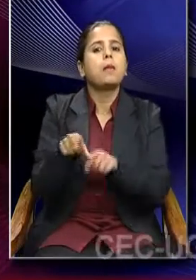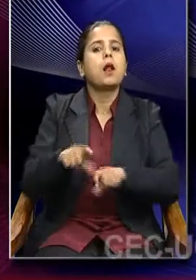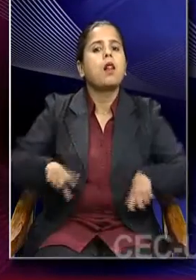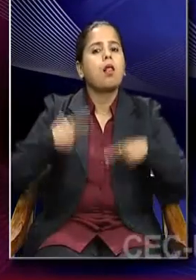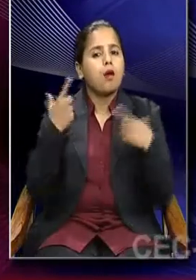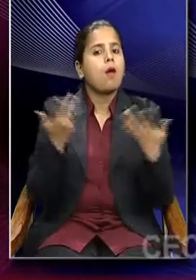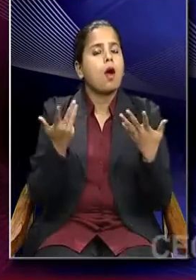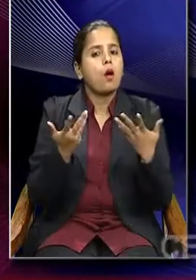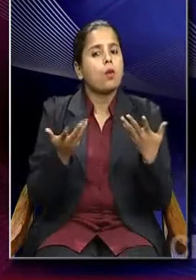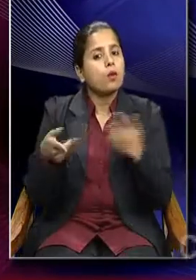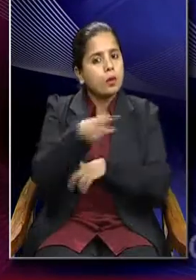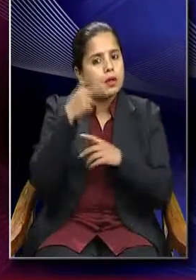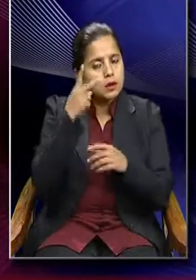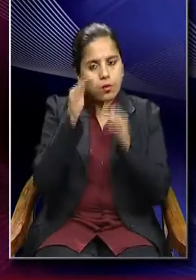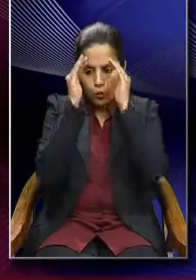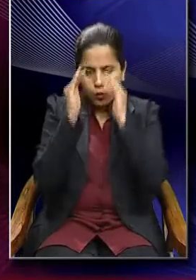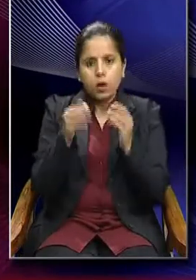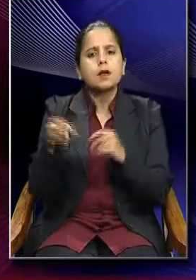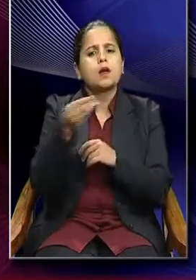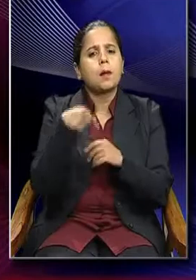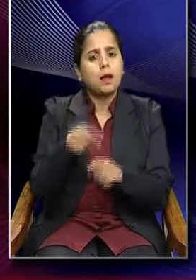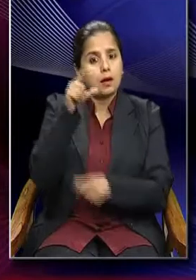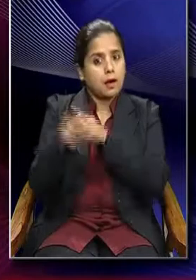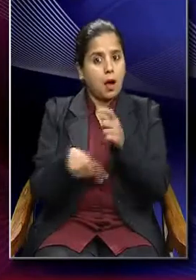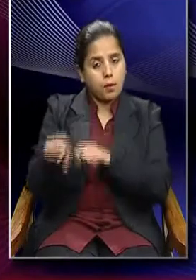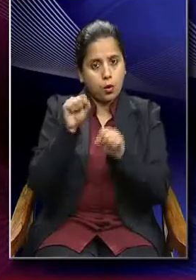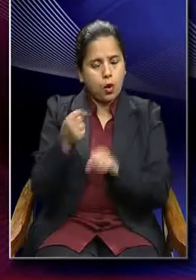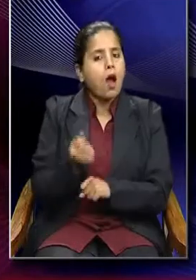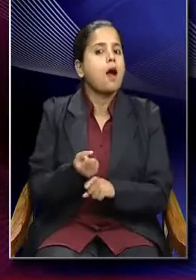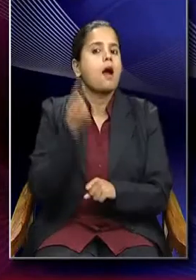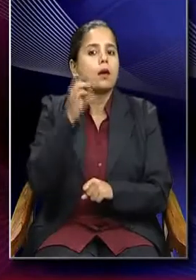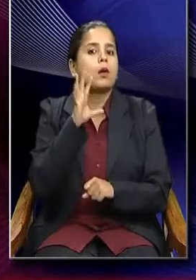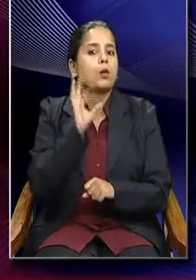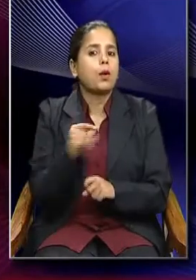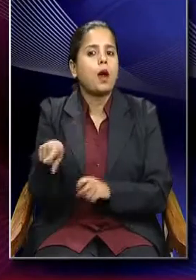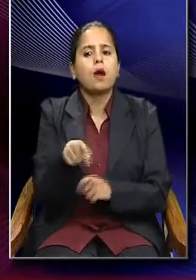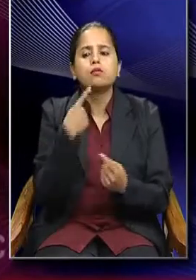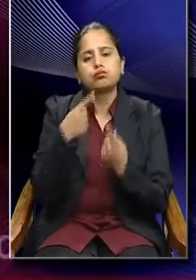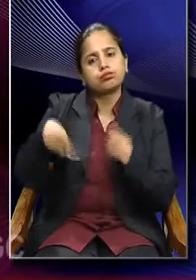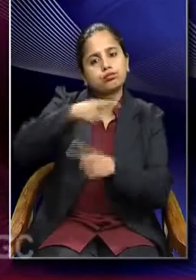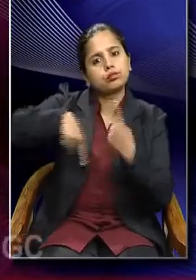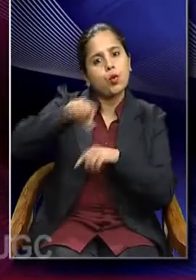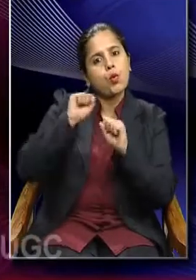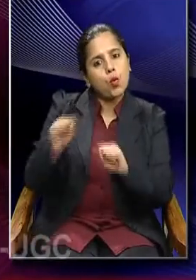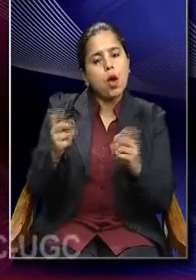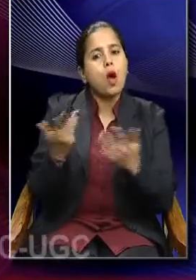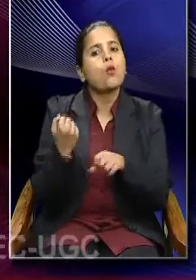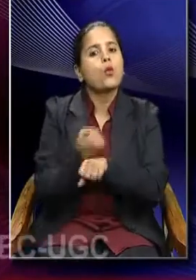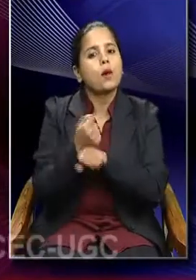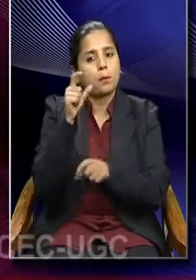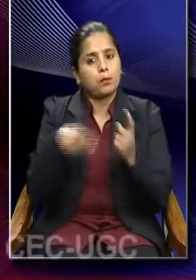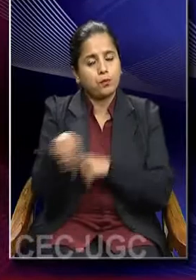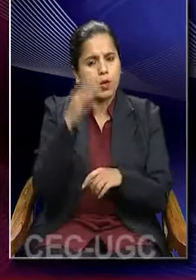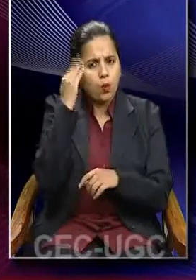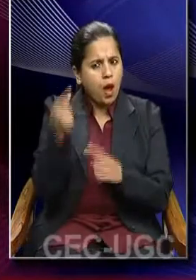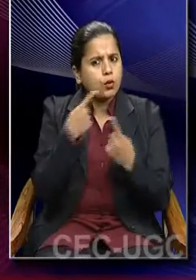the focus will be to pick up some industry and understand the interaction among the worker. Why they